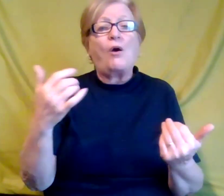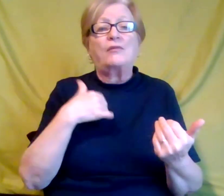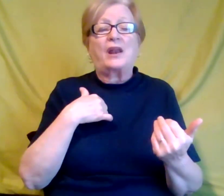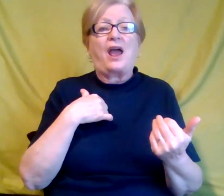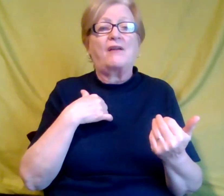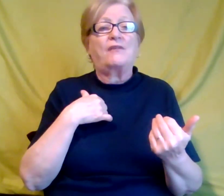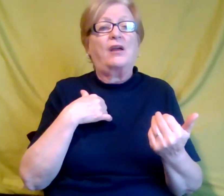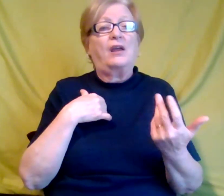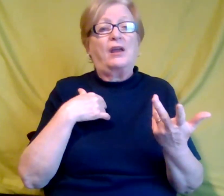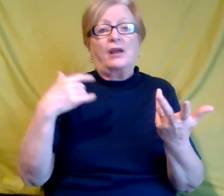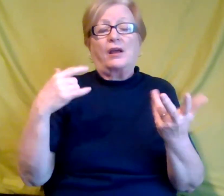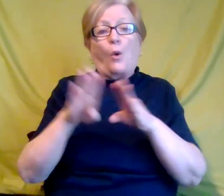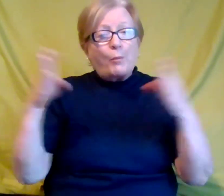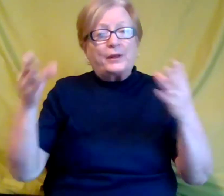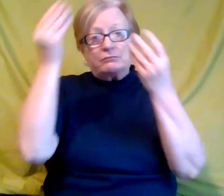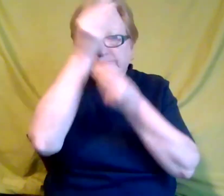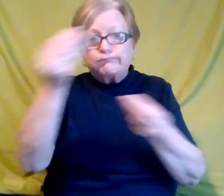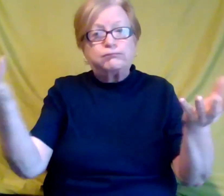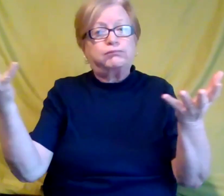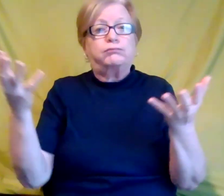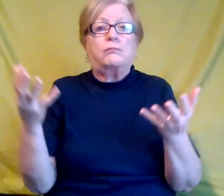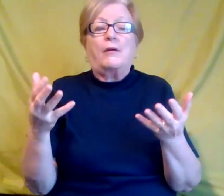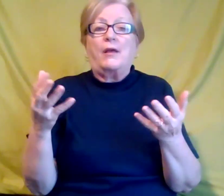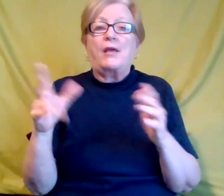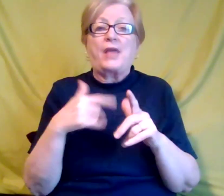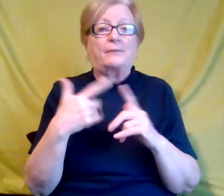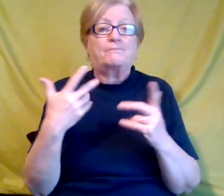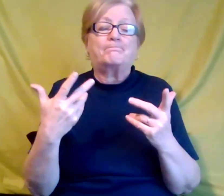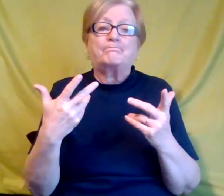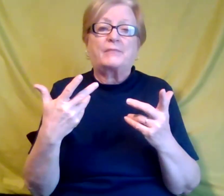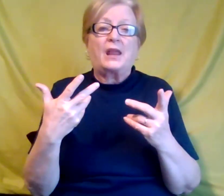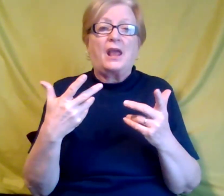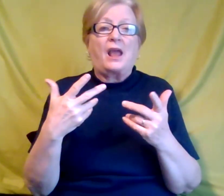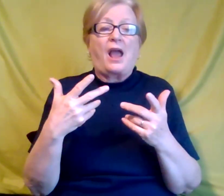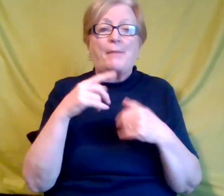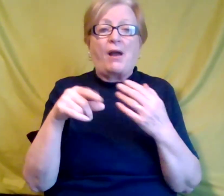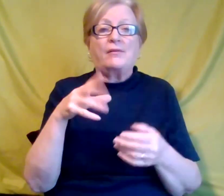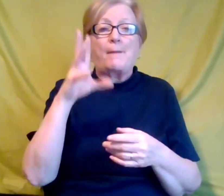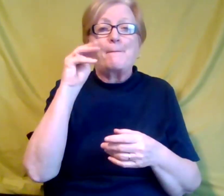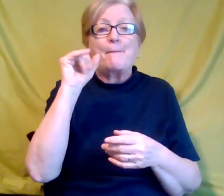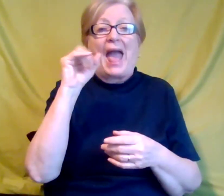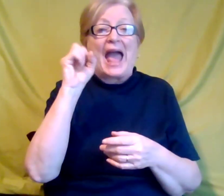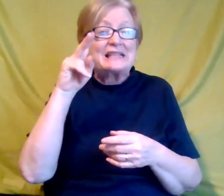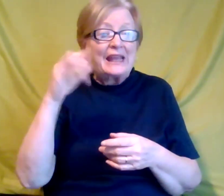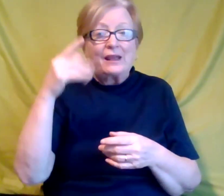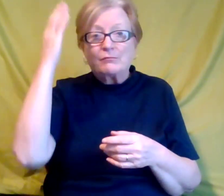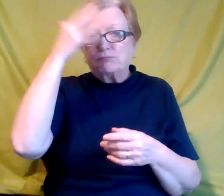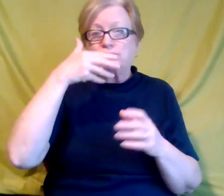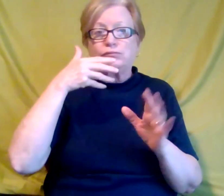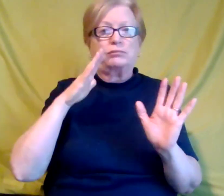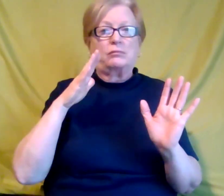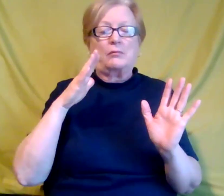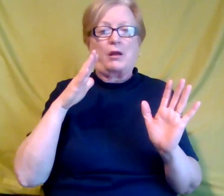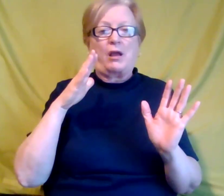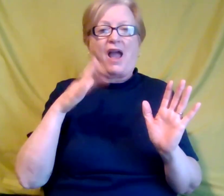So when it comes to, um, the masking part, there were days where I would just hit, when I say it feels like